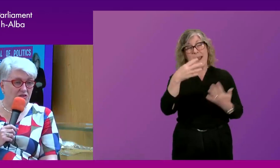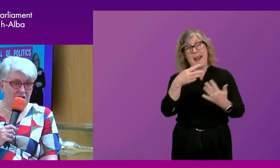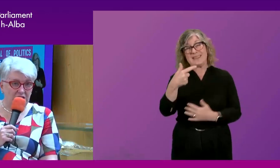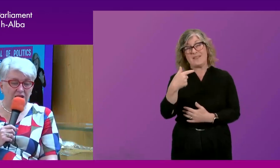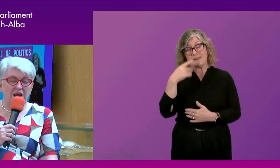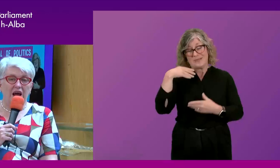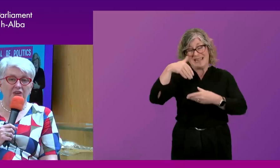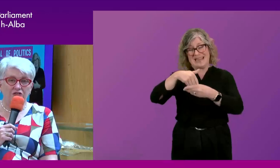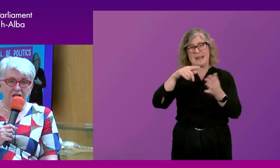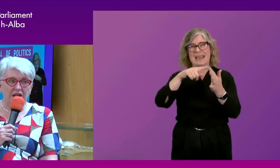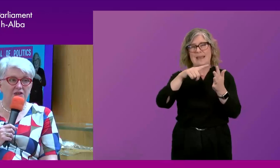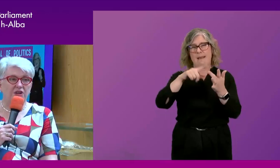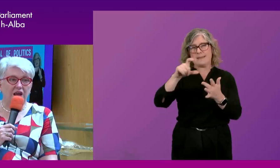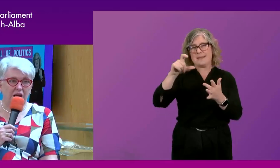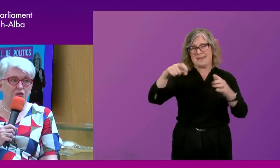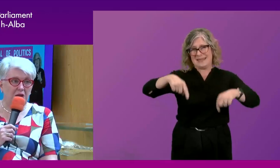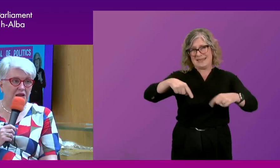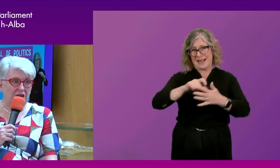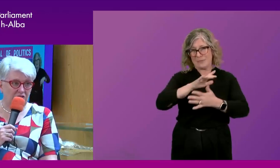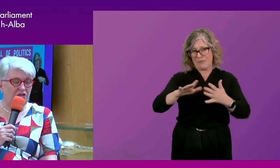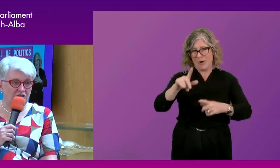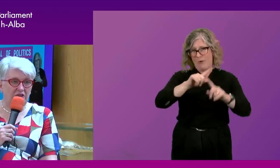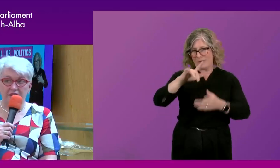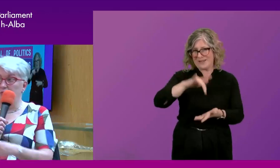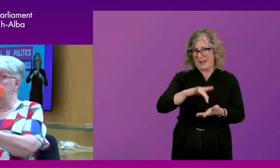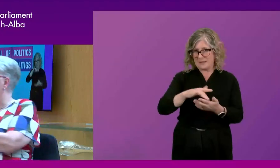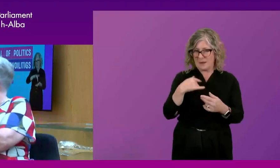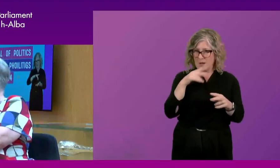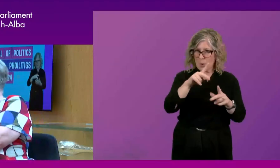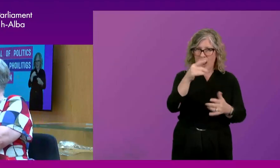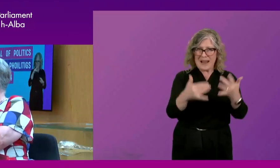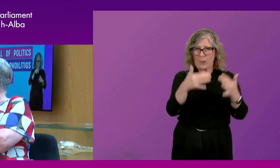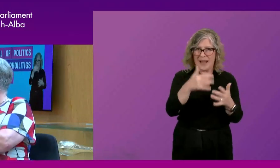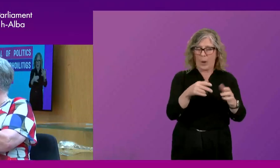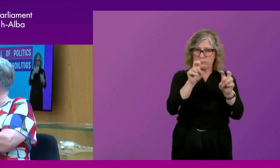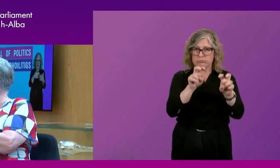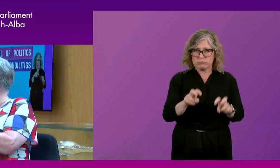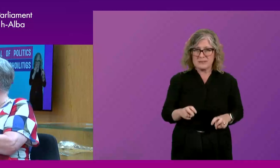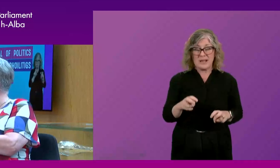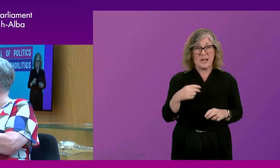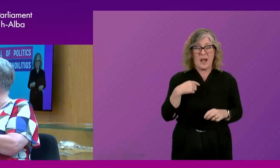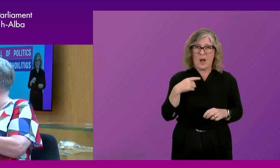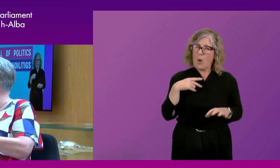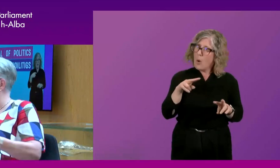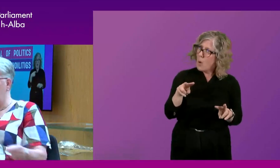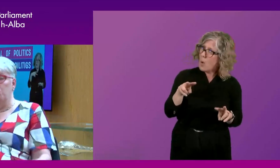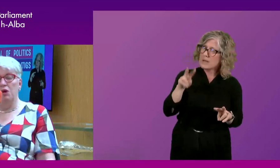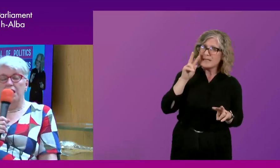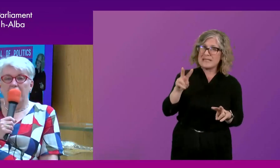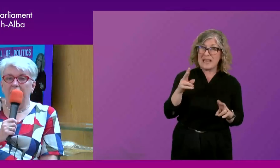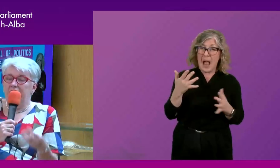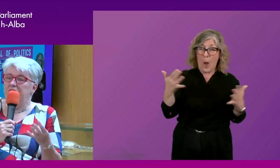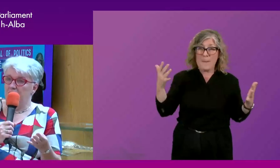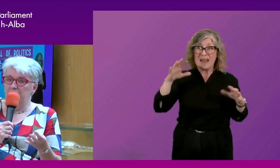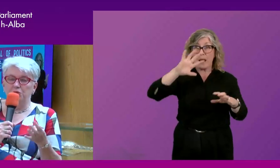EICC and realising how many countries had their media parked in that place to follow the outcome.